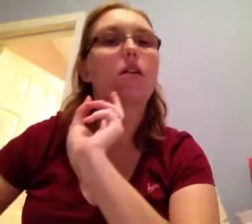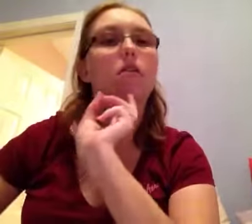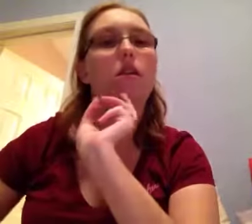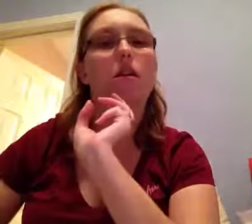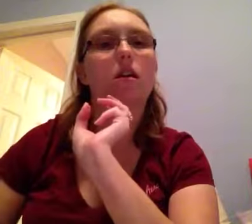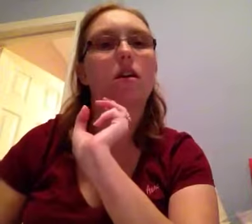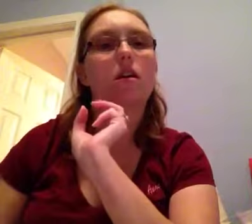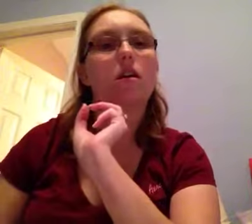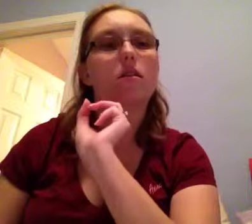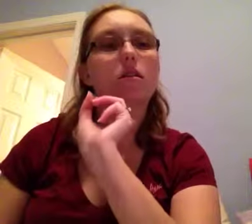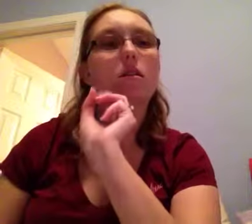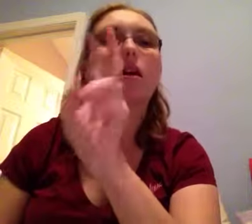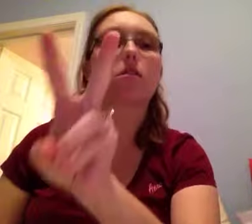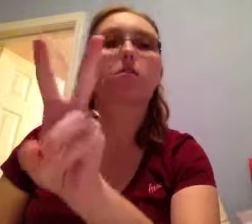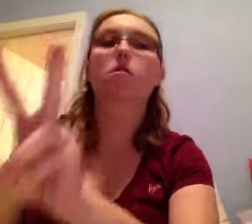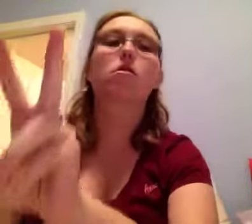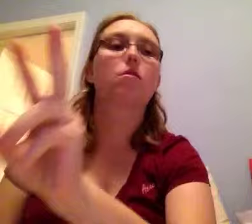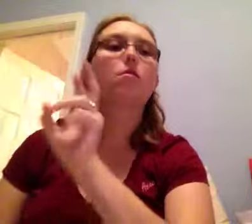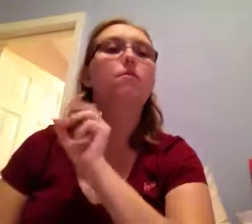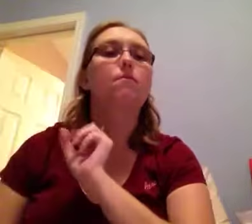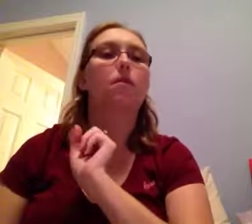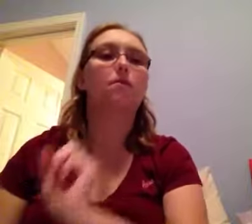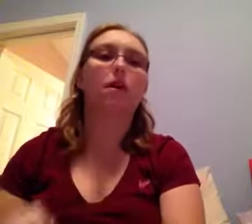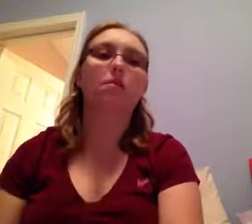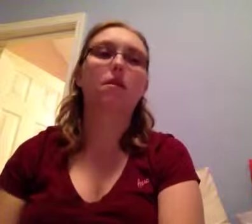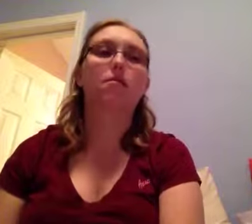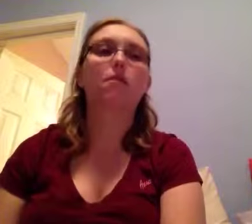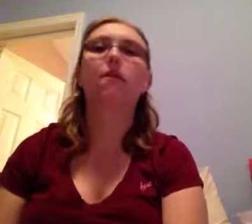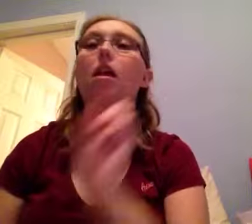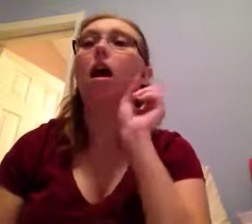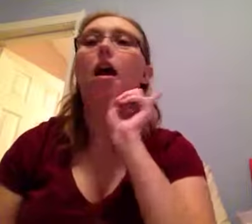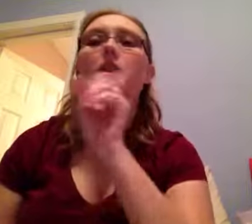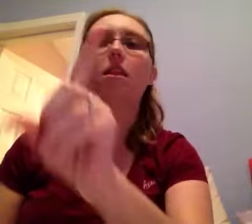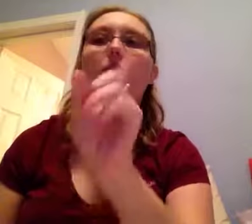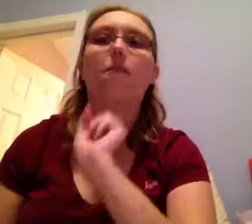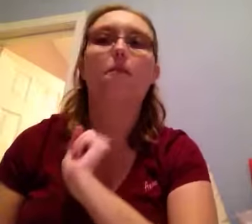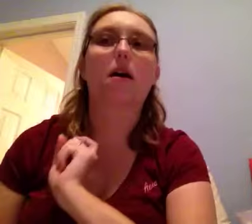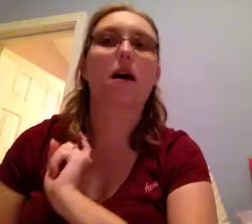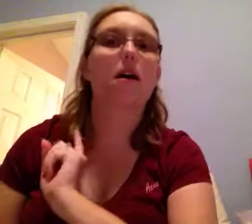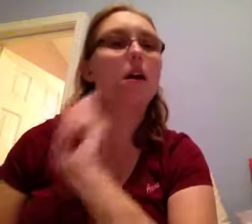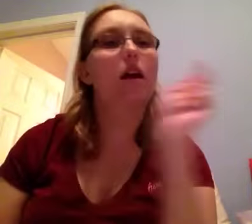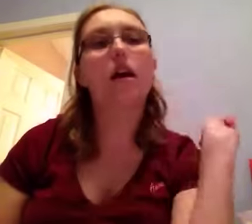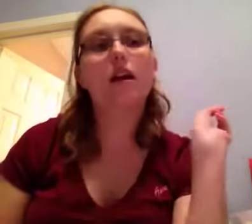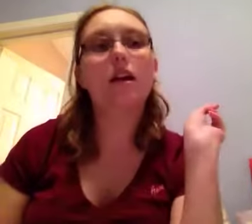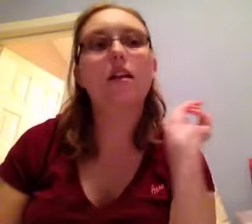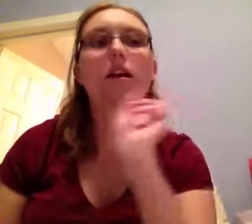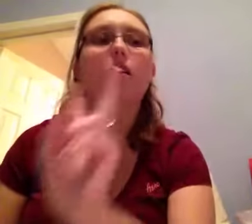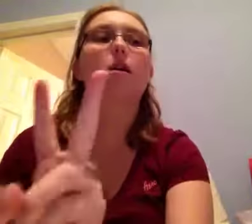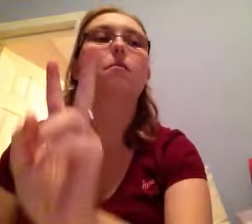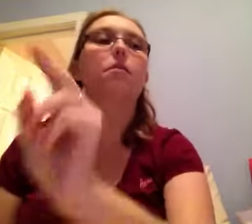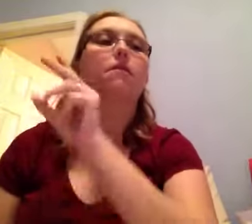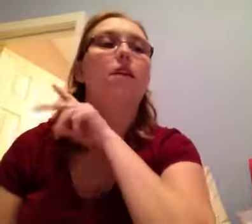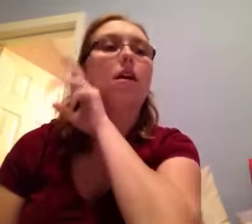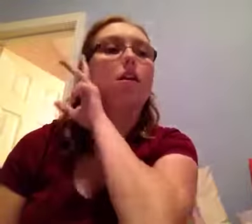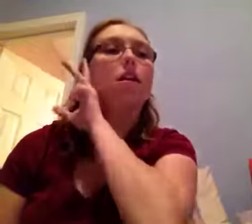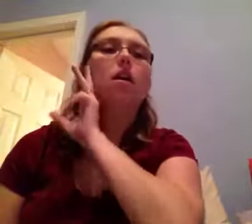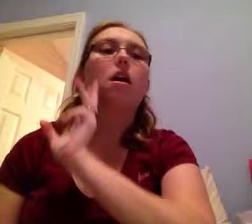Actually, yeah, there's two of my A plus movies. Life of Pi and Oblivion. Um,